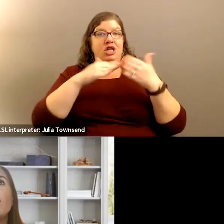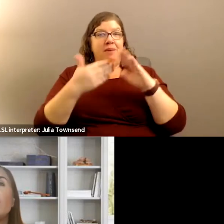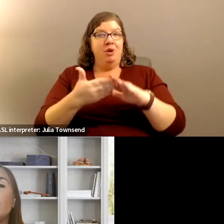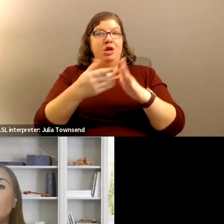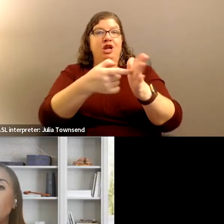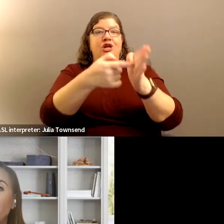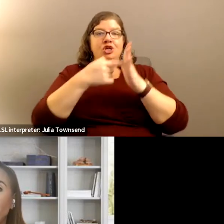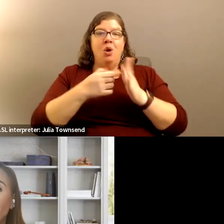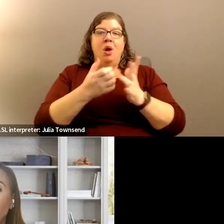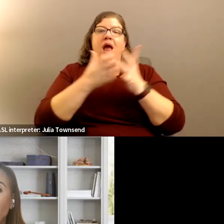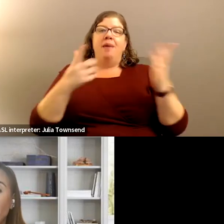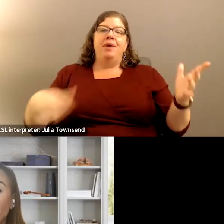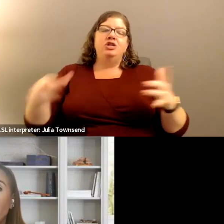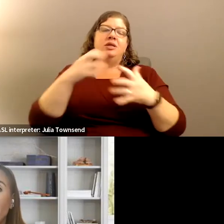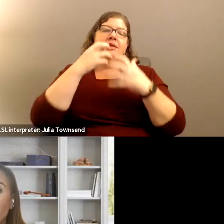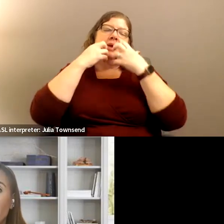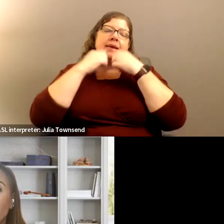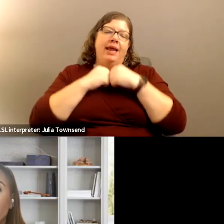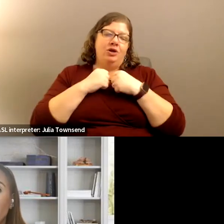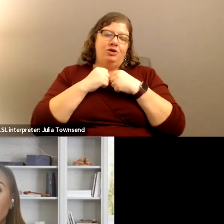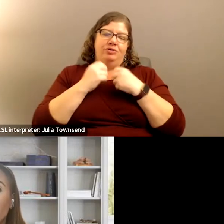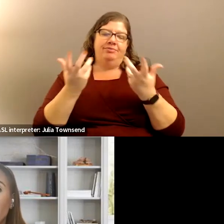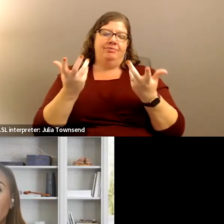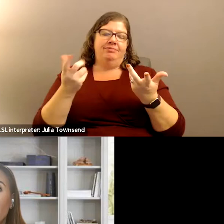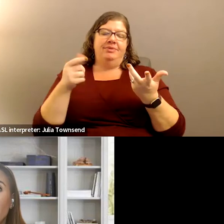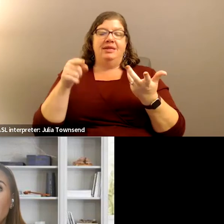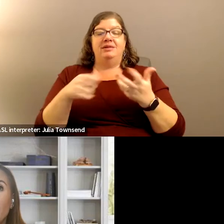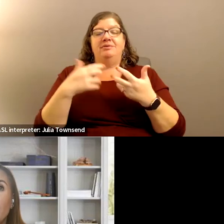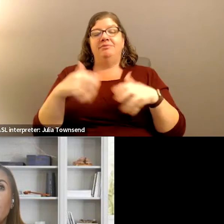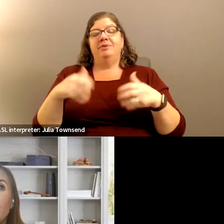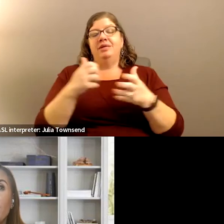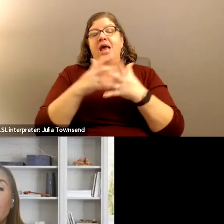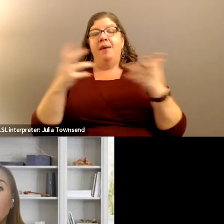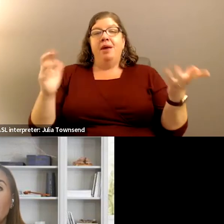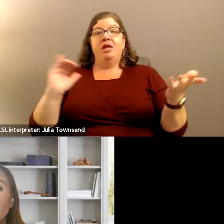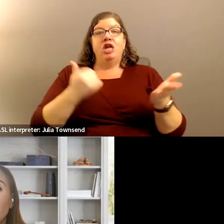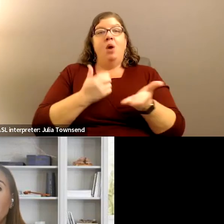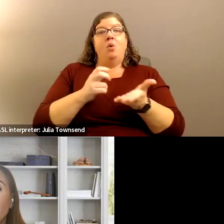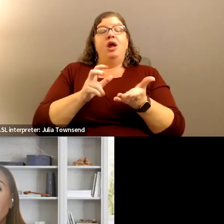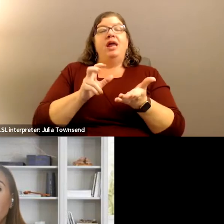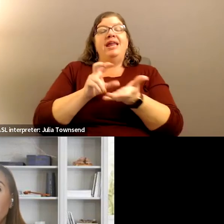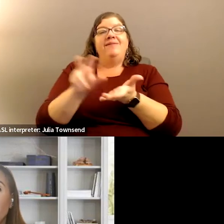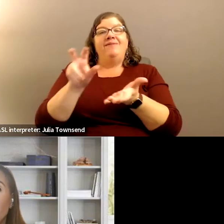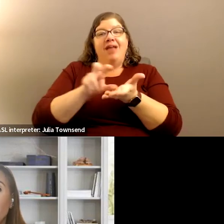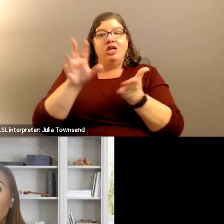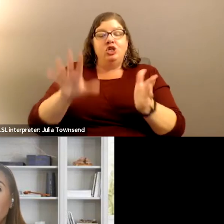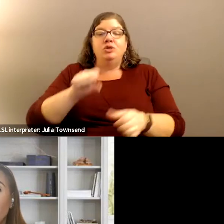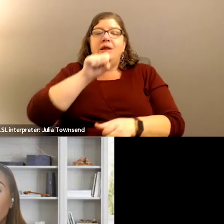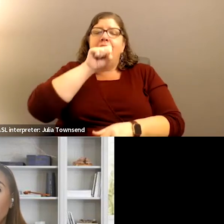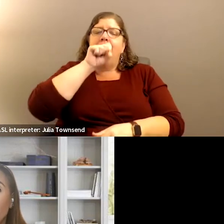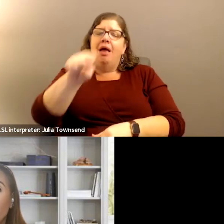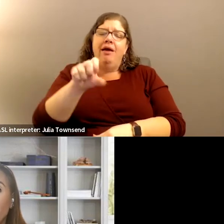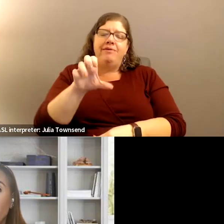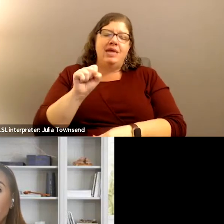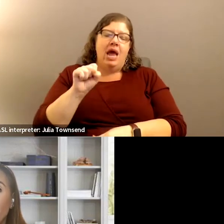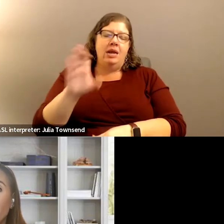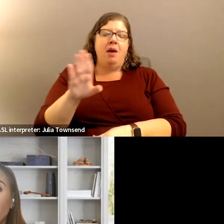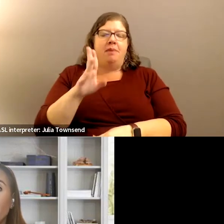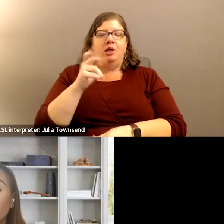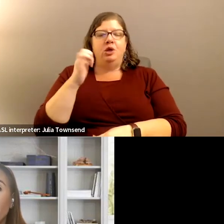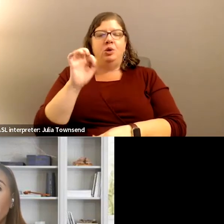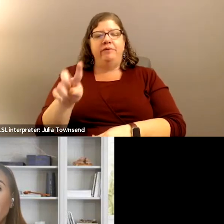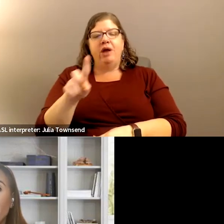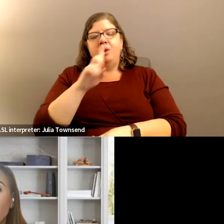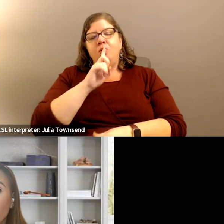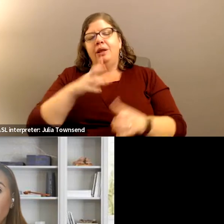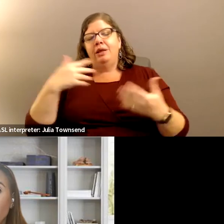us how much they care. This is how much our investors love Santa Barbara Unified. And it was really,